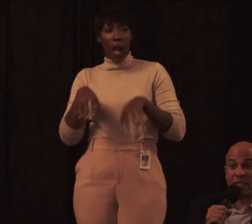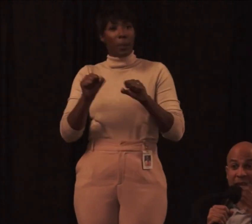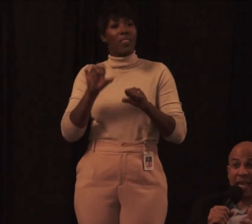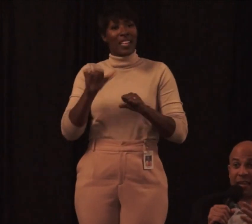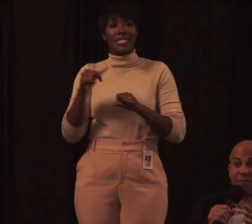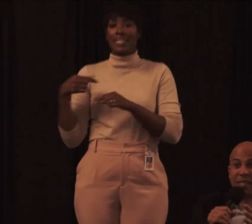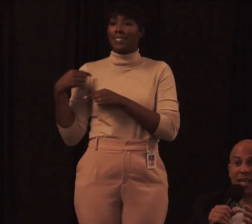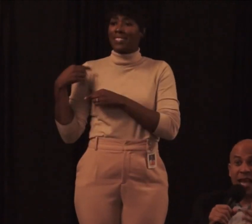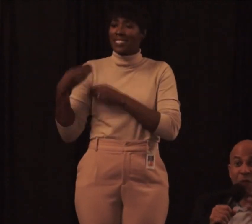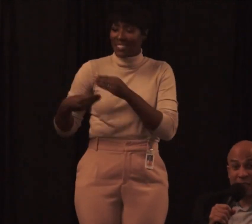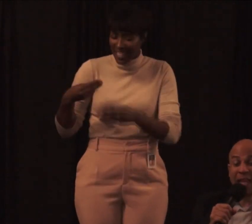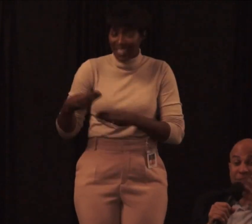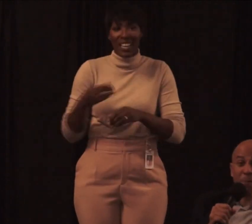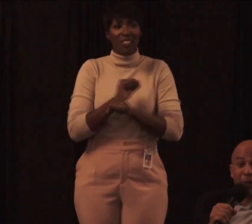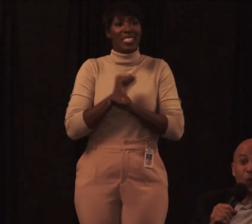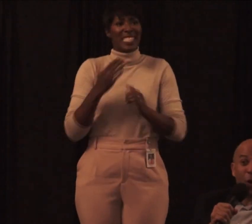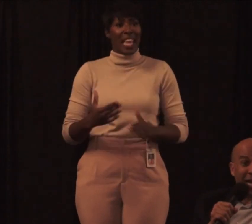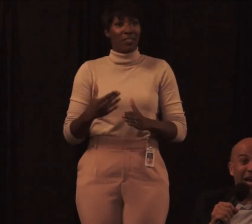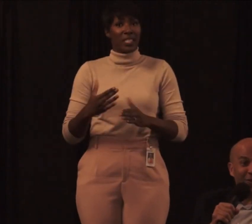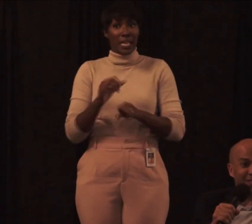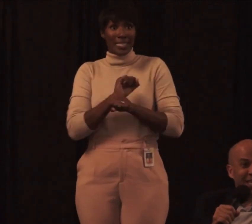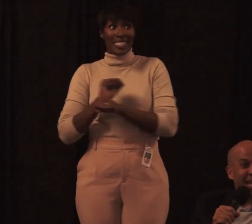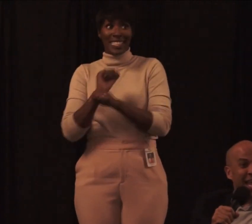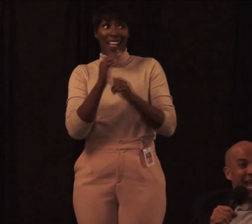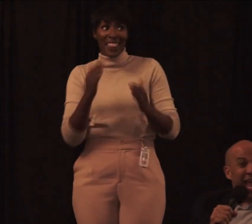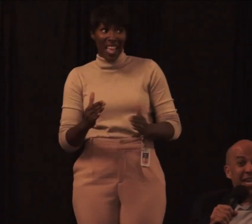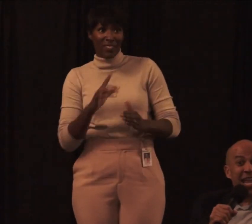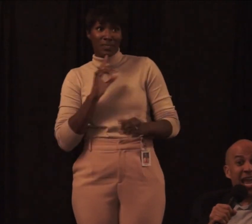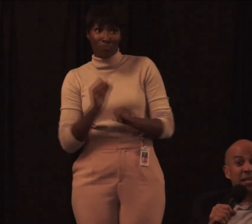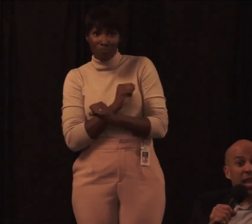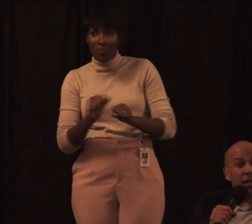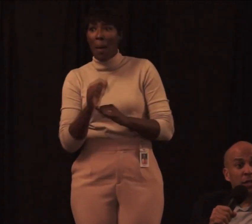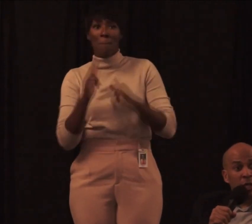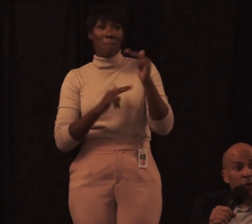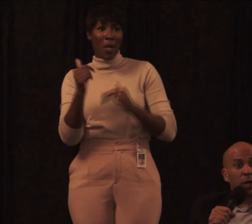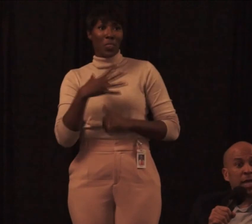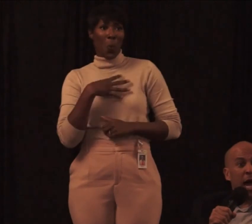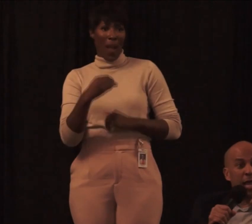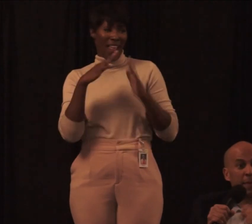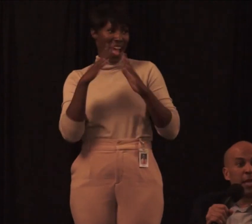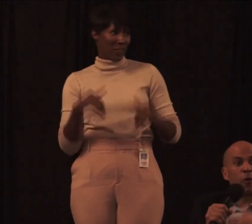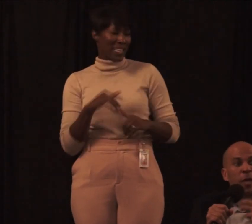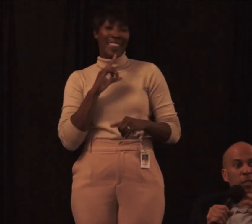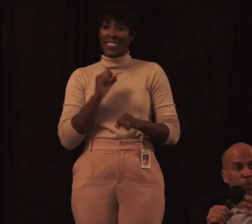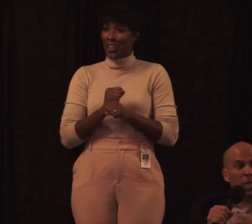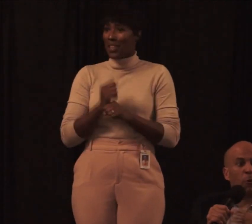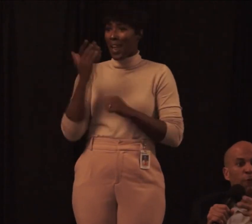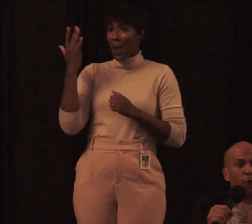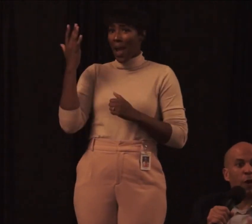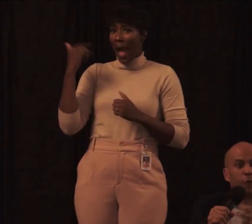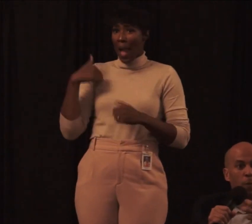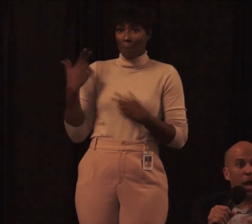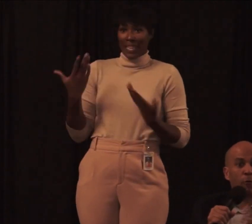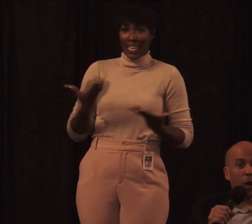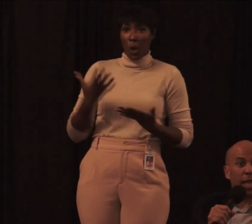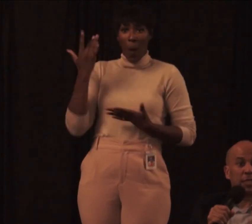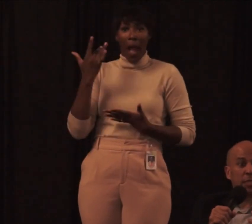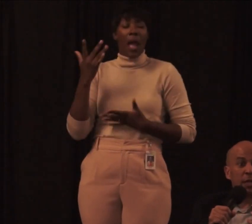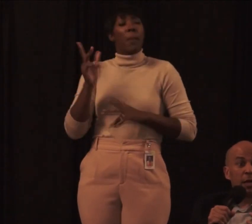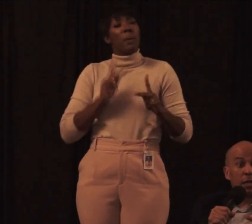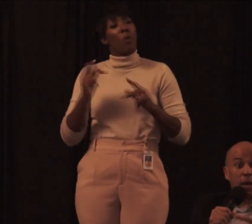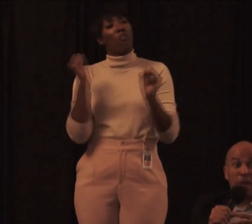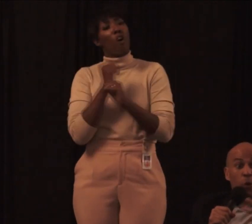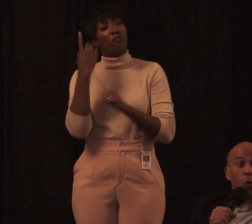a descendant of slaves. And it was slaves that built the White House. And literally, I am here because people fought for my